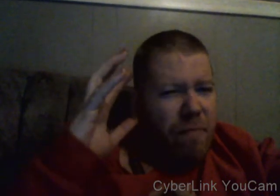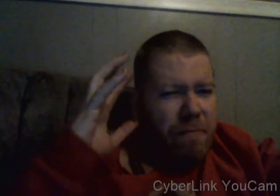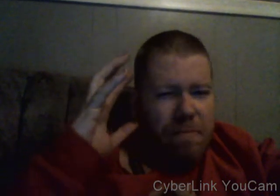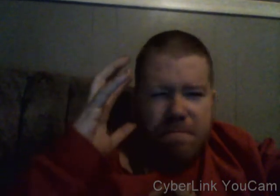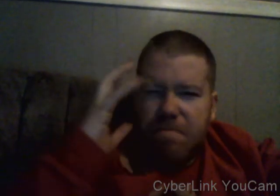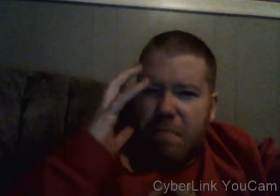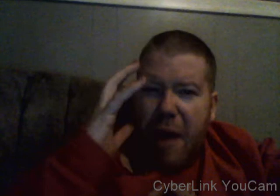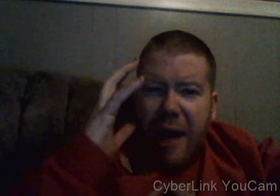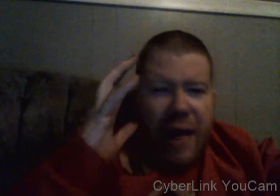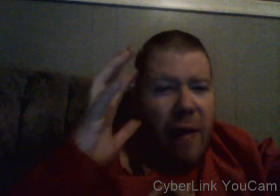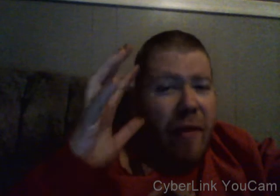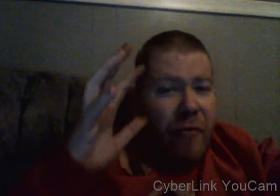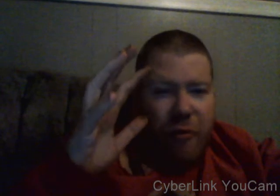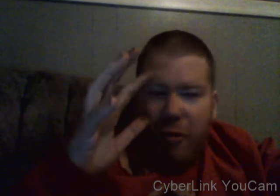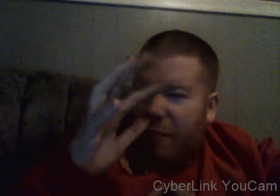bad animated film